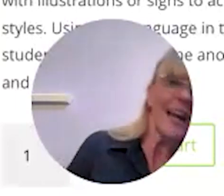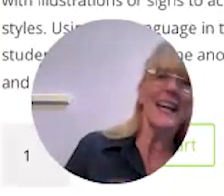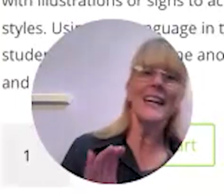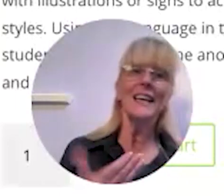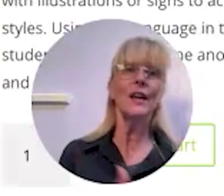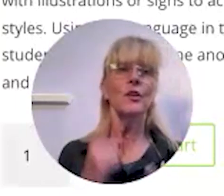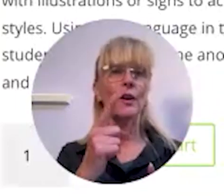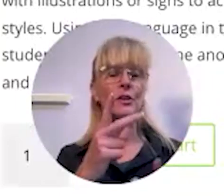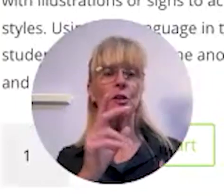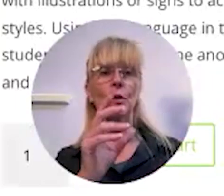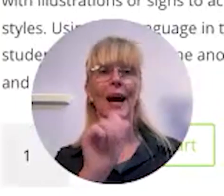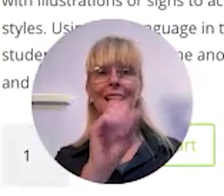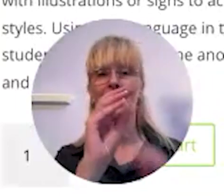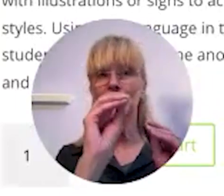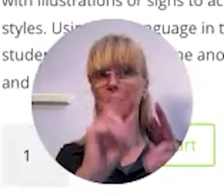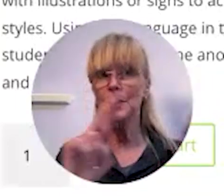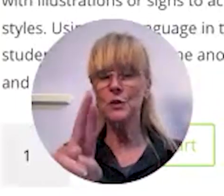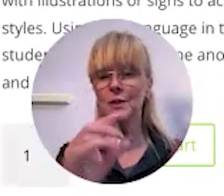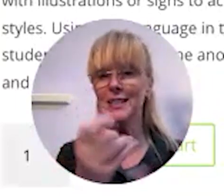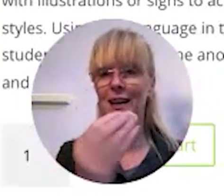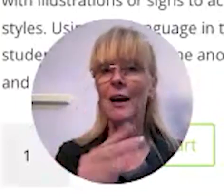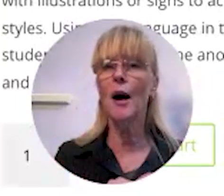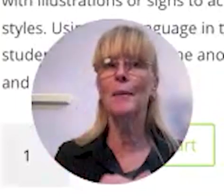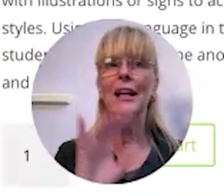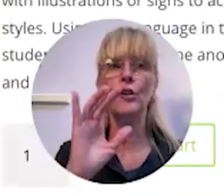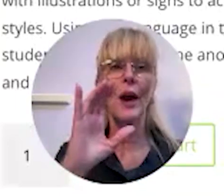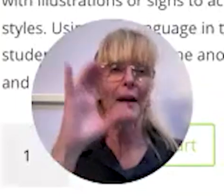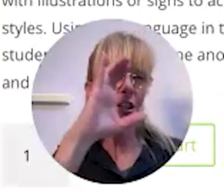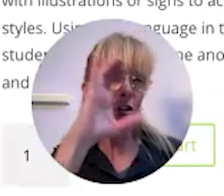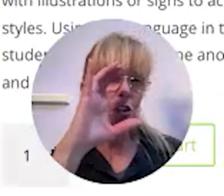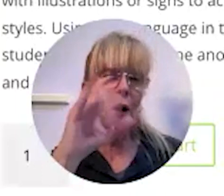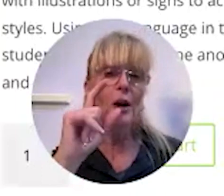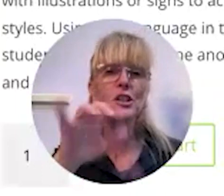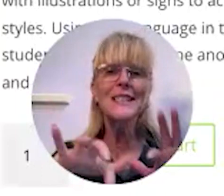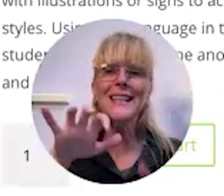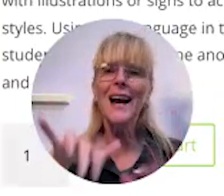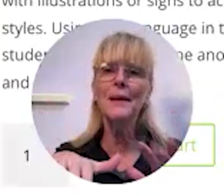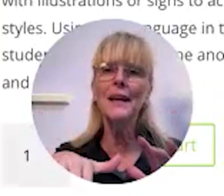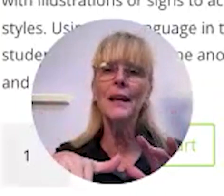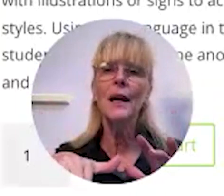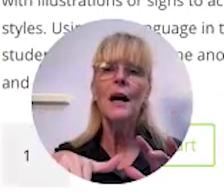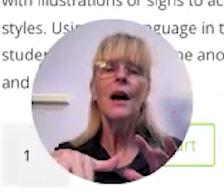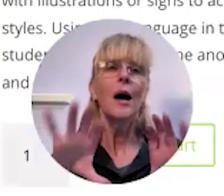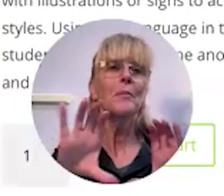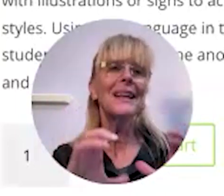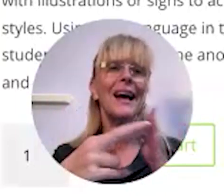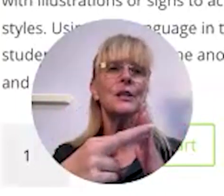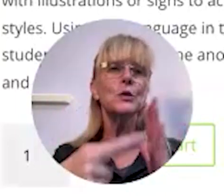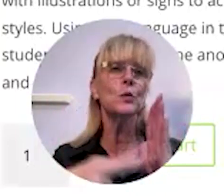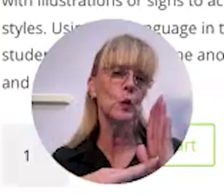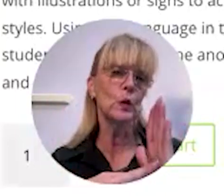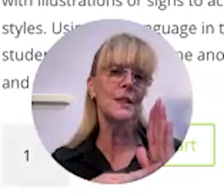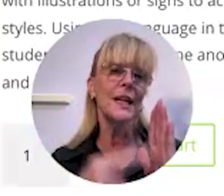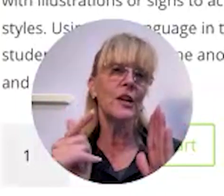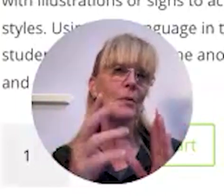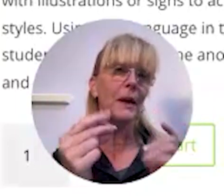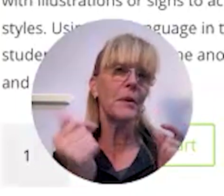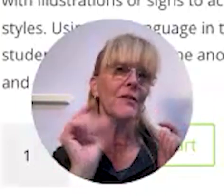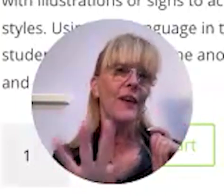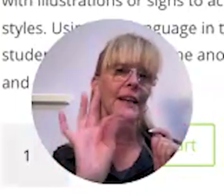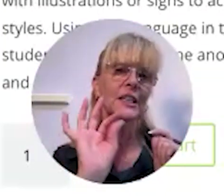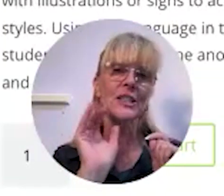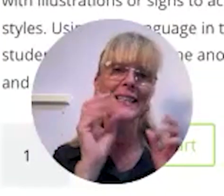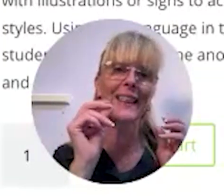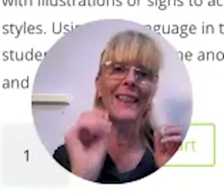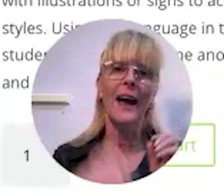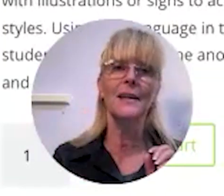okay again if you go to aslteachingresources.com and you have the search bar just type in class rules and you'll be